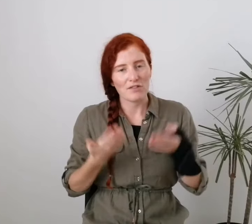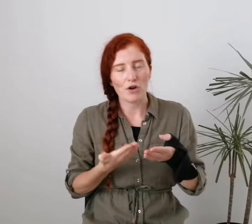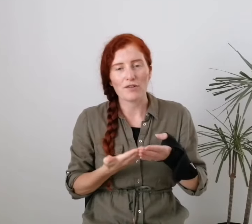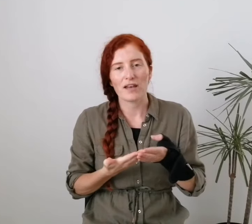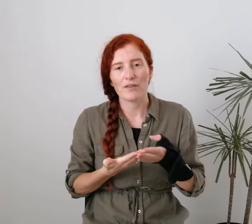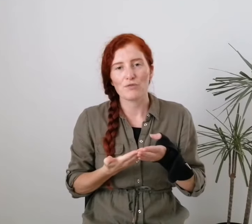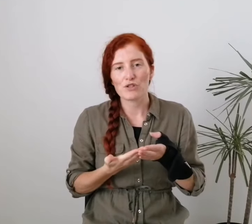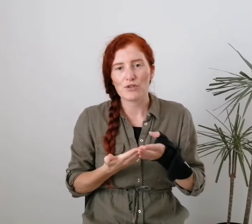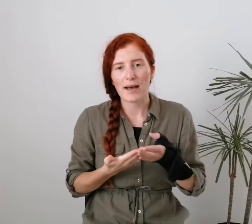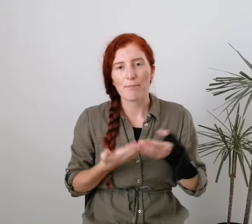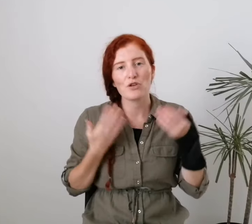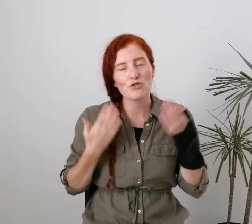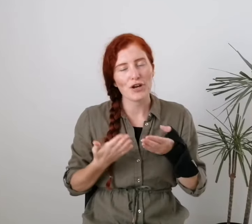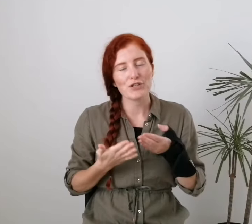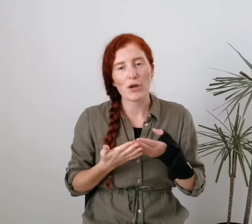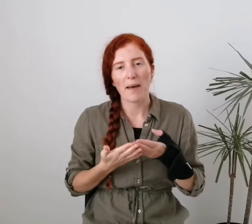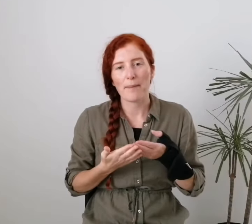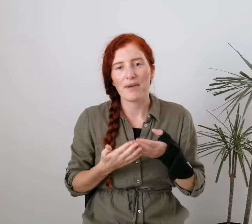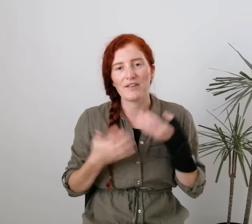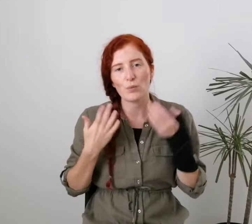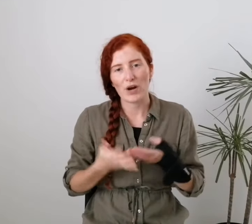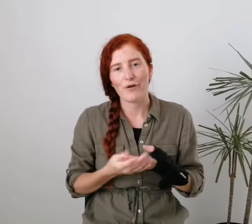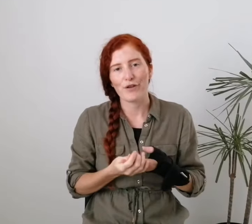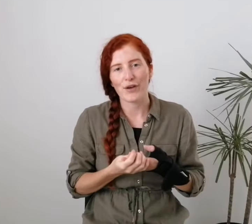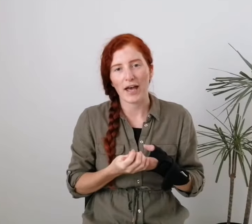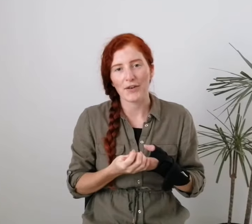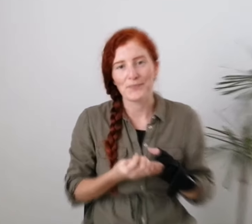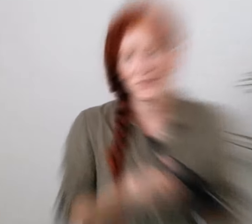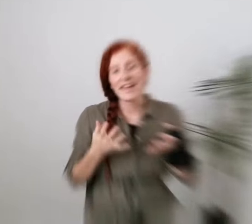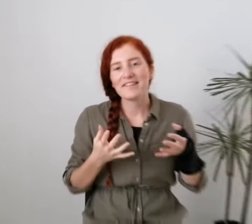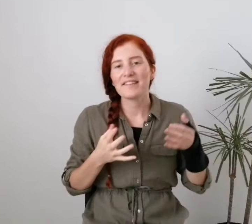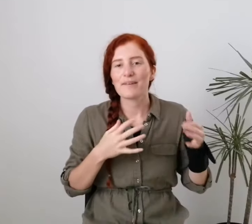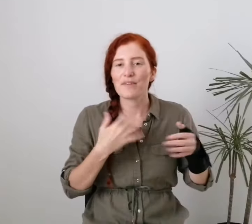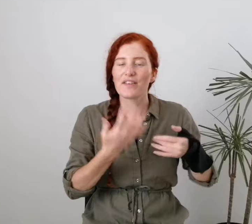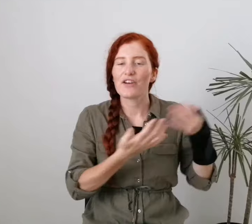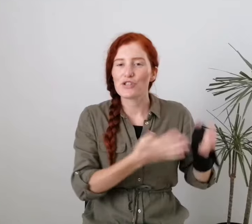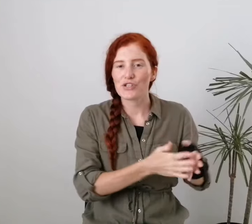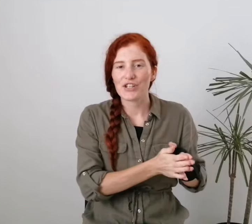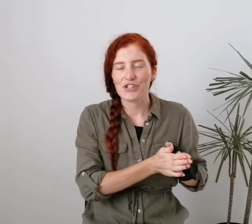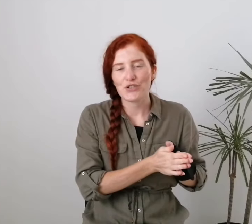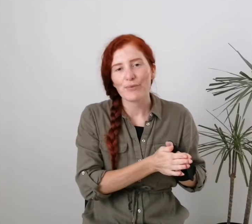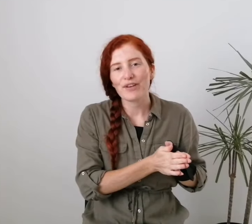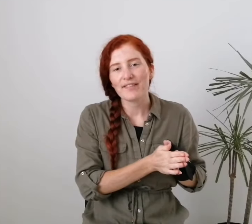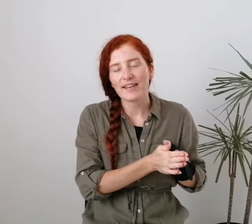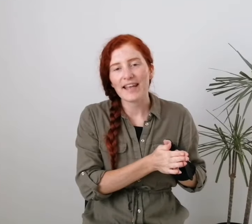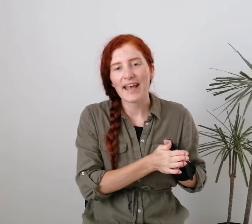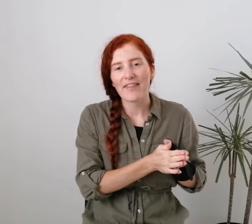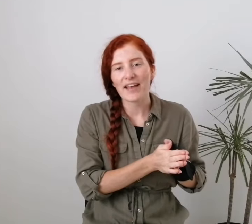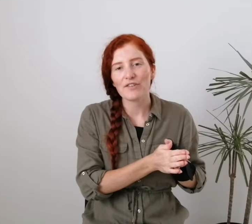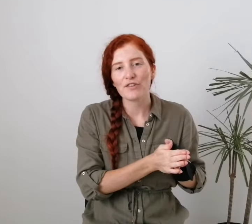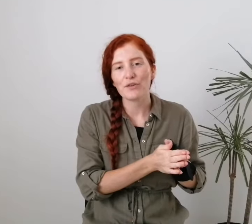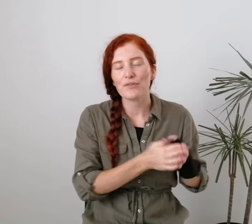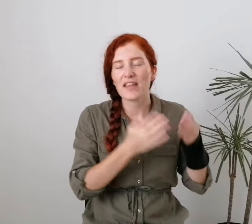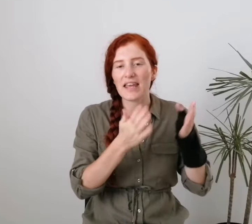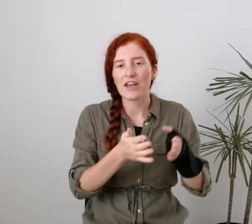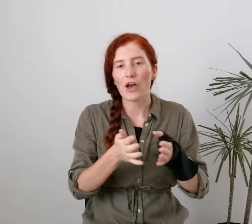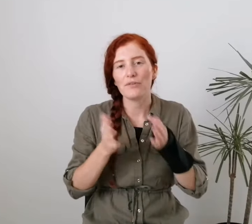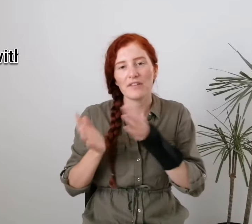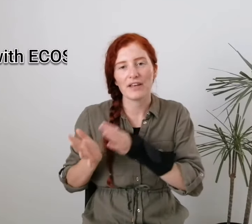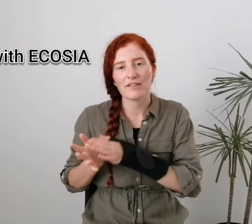need to contact them to do that. But try to go paperless wherever you can. Eight is something that I just started doing recently, and that is to use the Ecosia